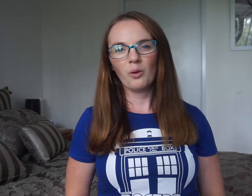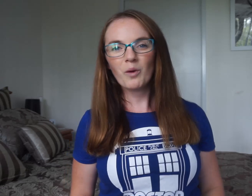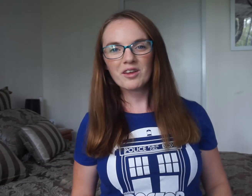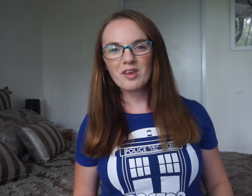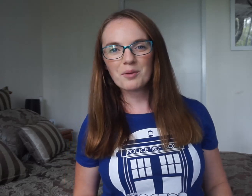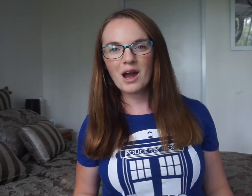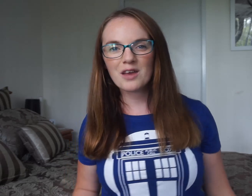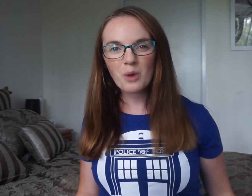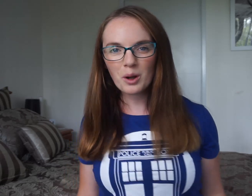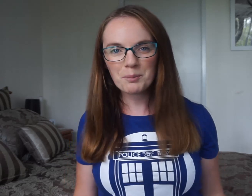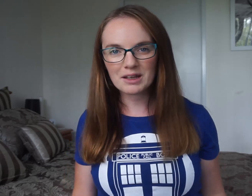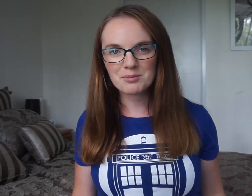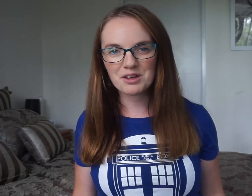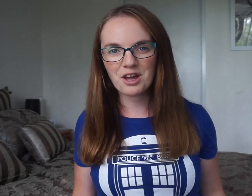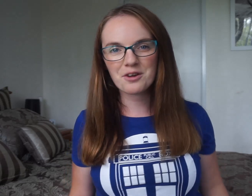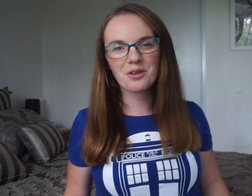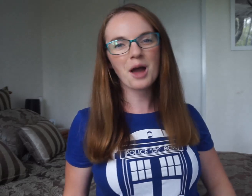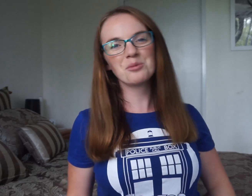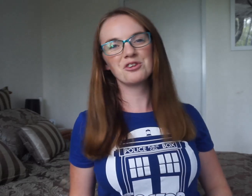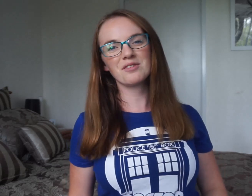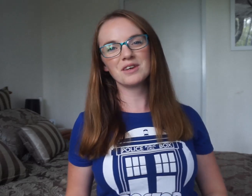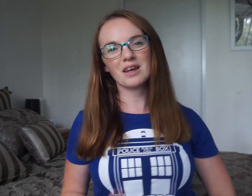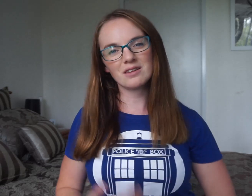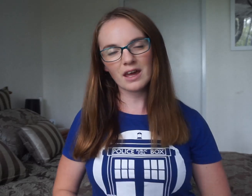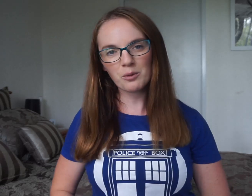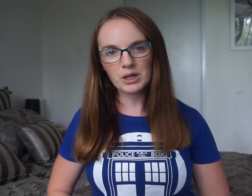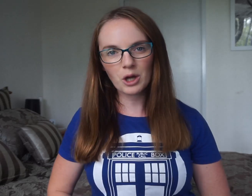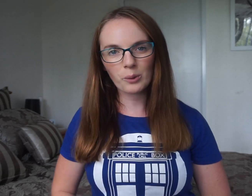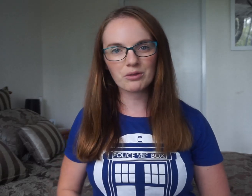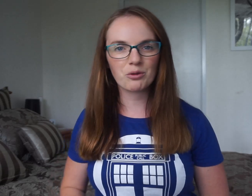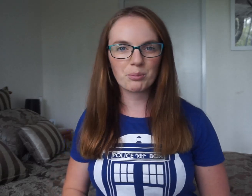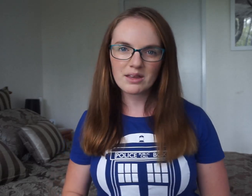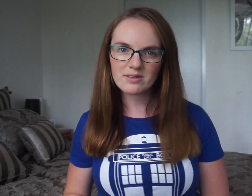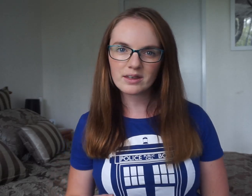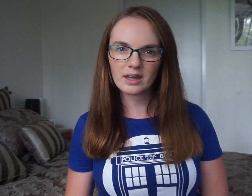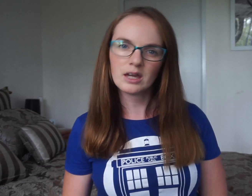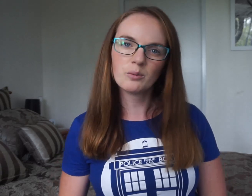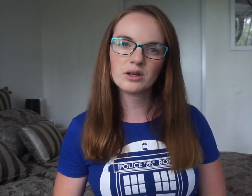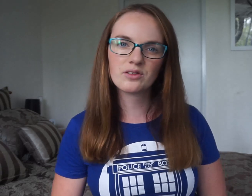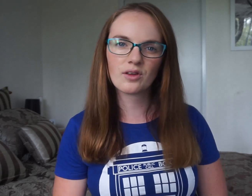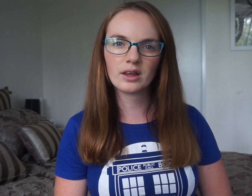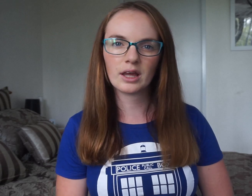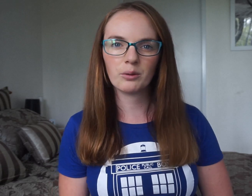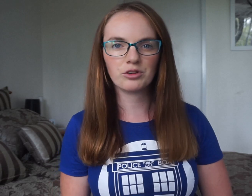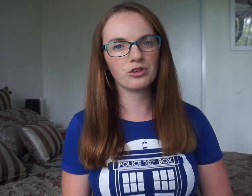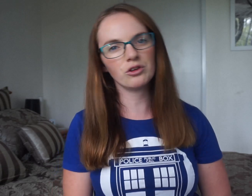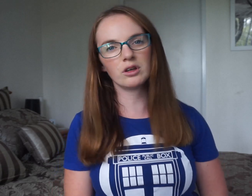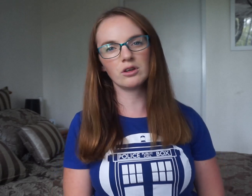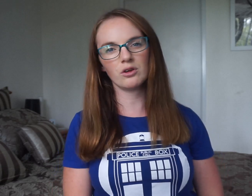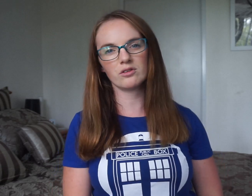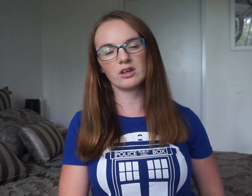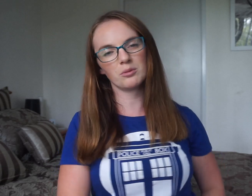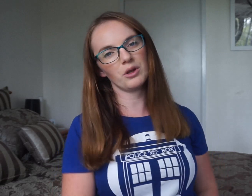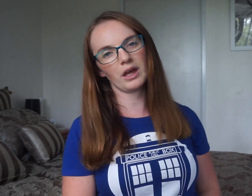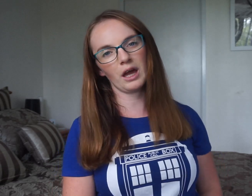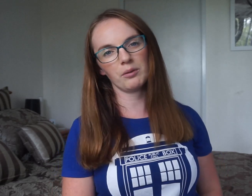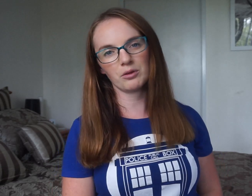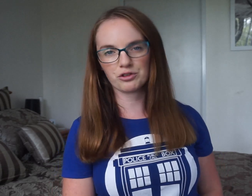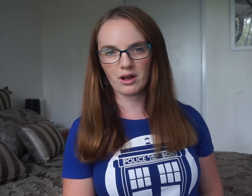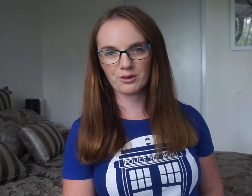What is up guys? Welcome back to my channel. I'm Chevy and today we are going through basic keyword sign language you can use to communicate with your child.